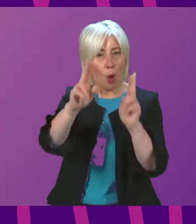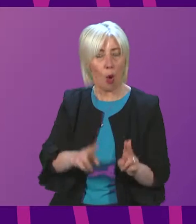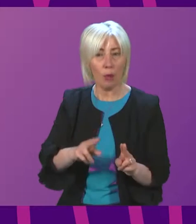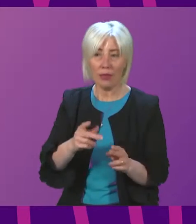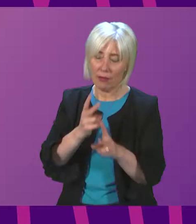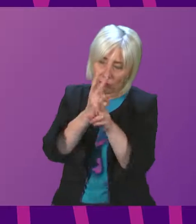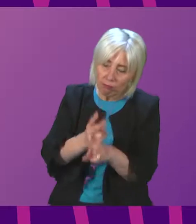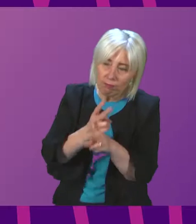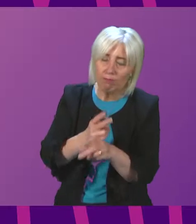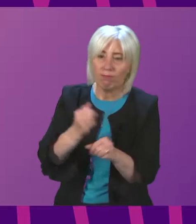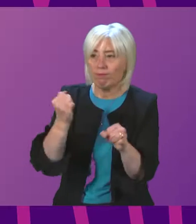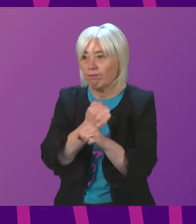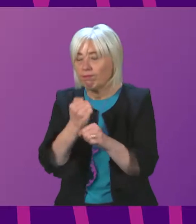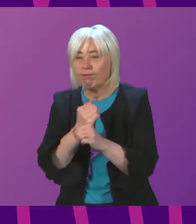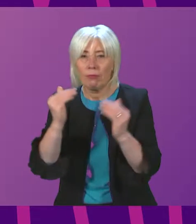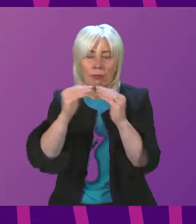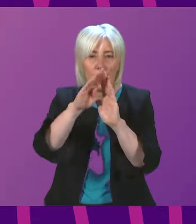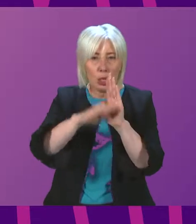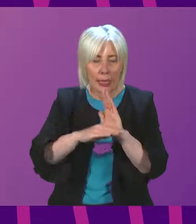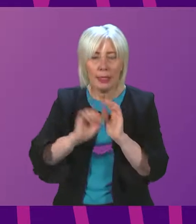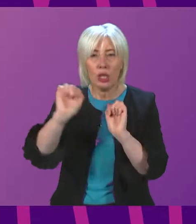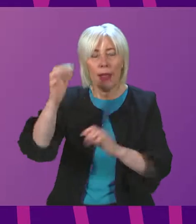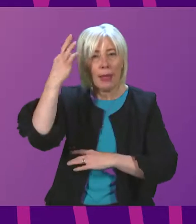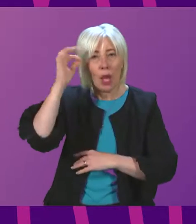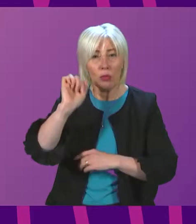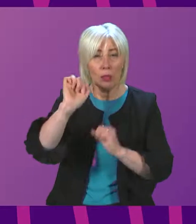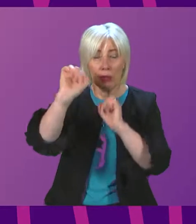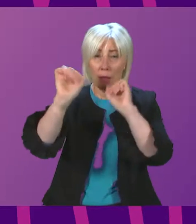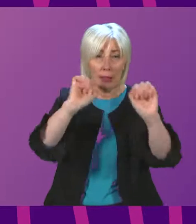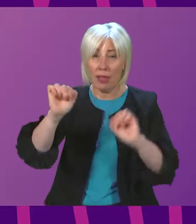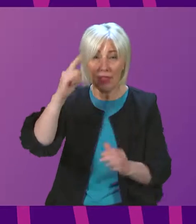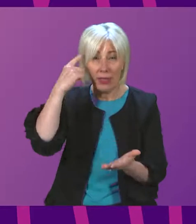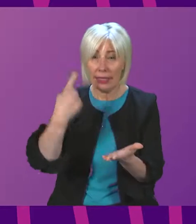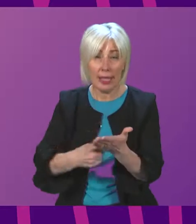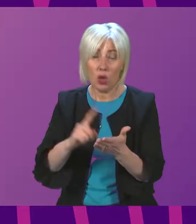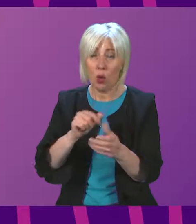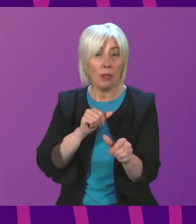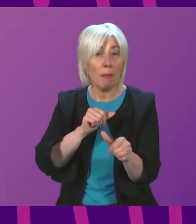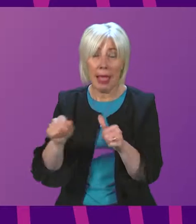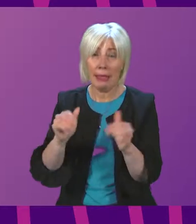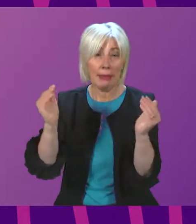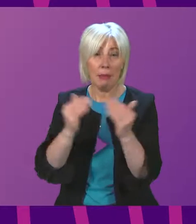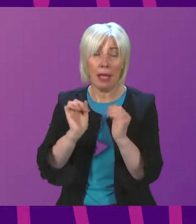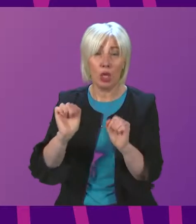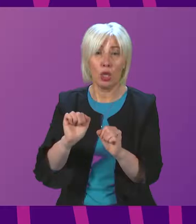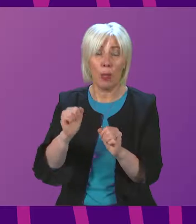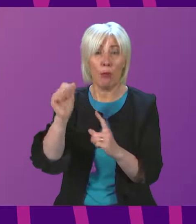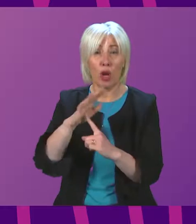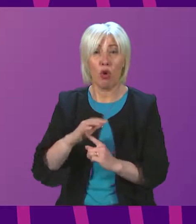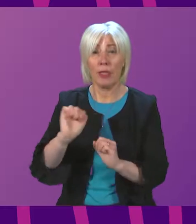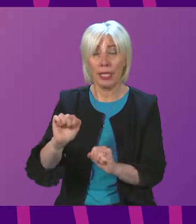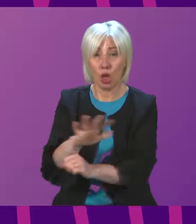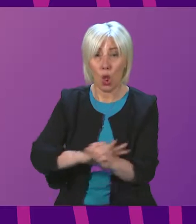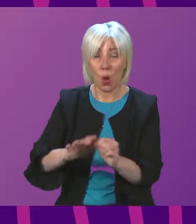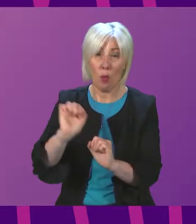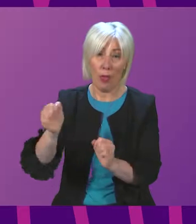look after homes or to meet statutory standards. Local authorities are best placed to decide what assistance is provided to meet local priorities using local